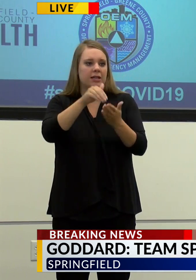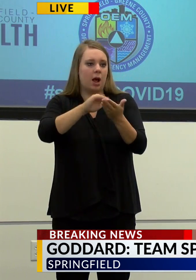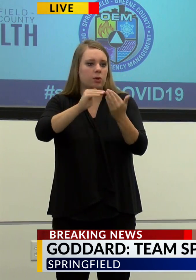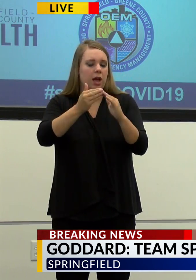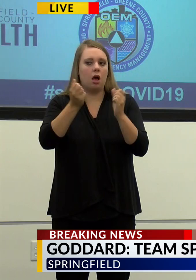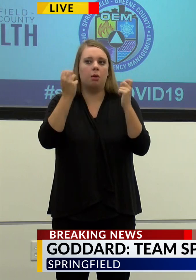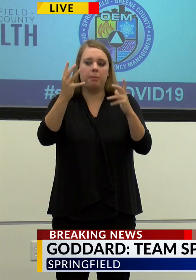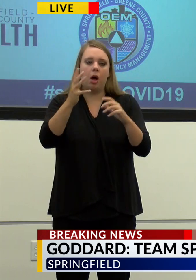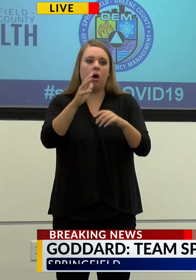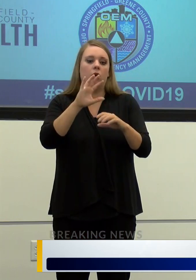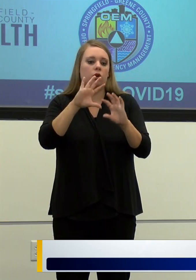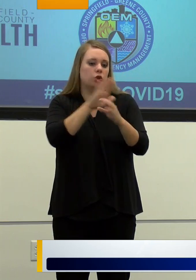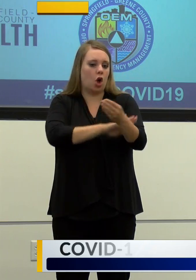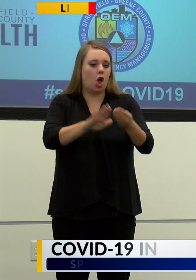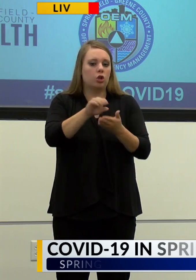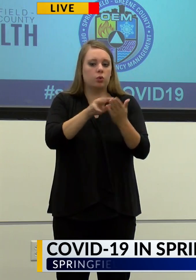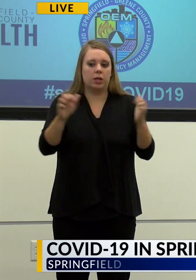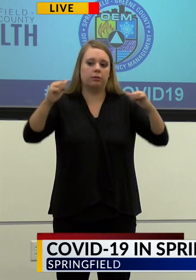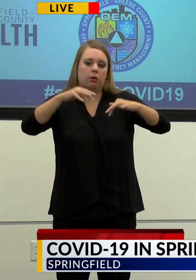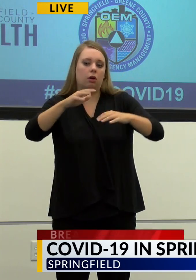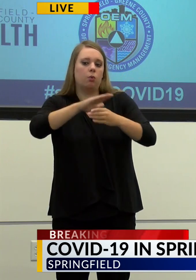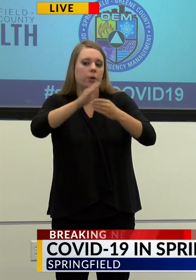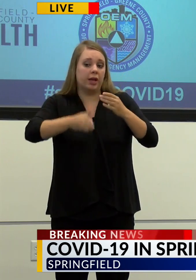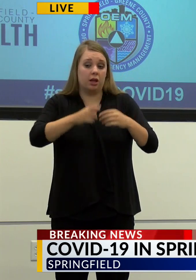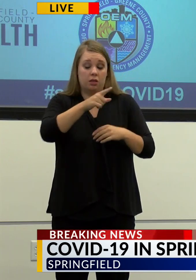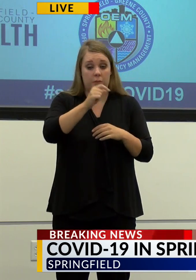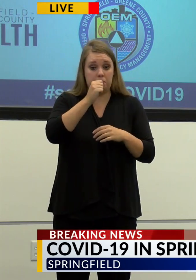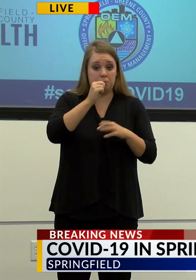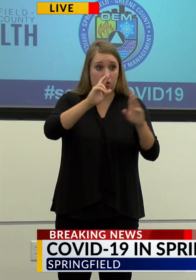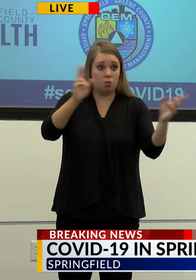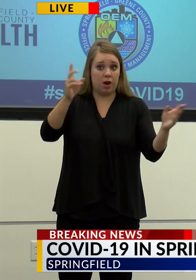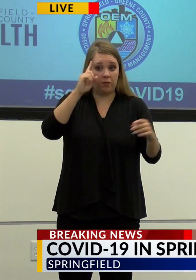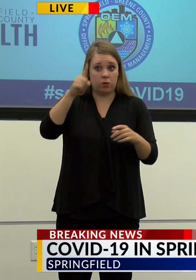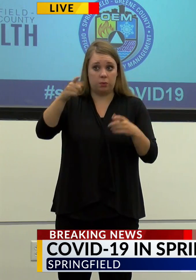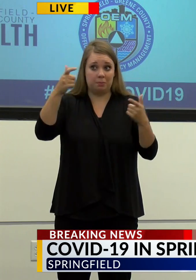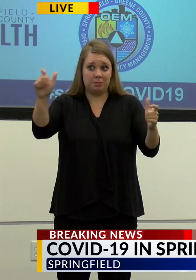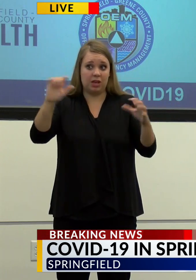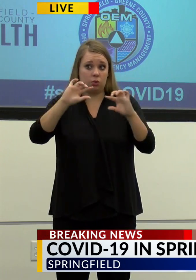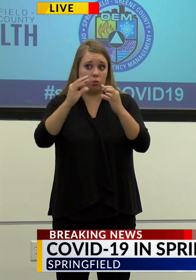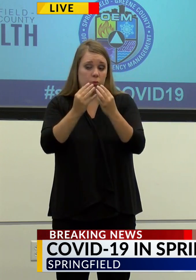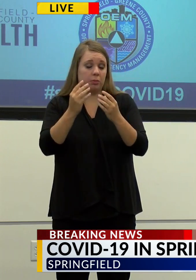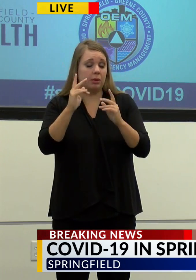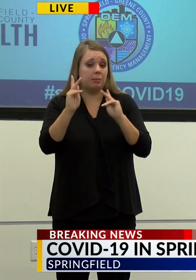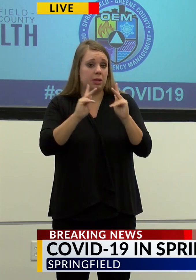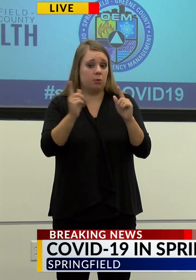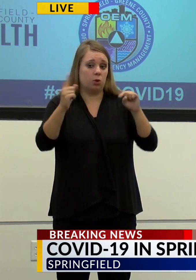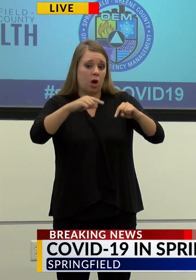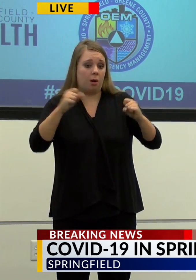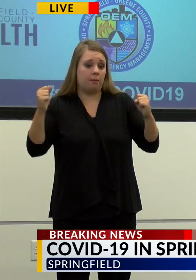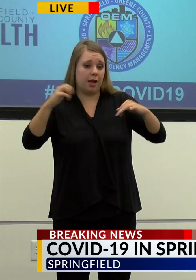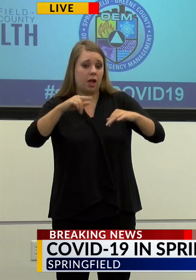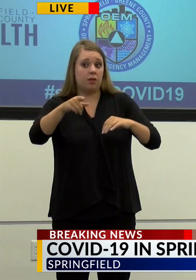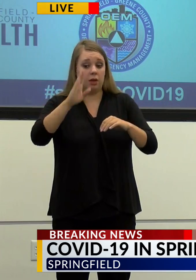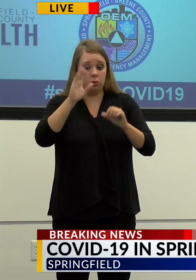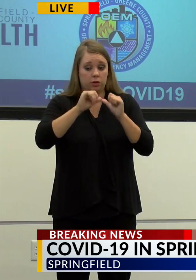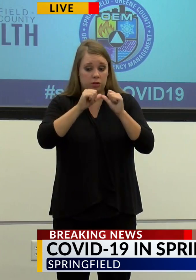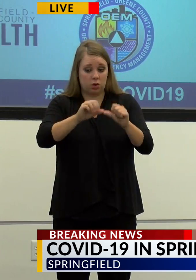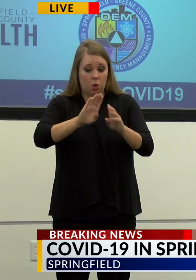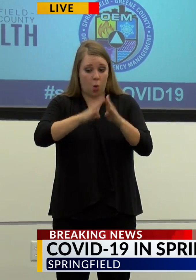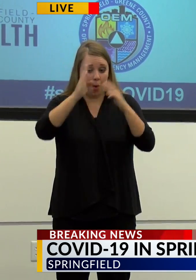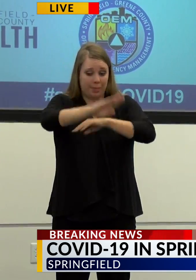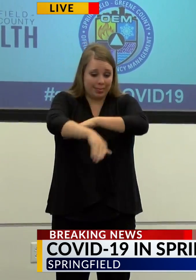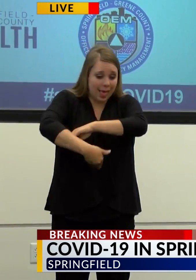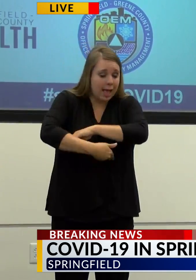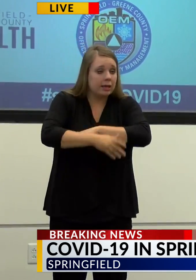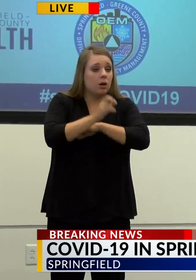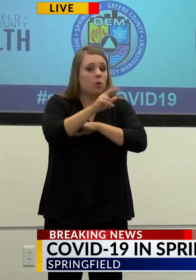congregates on weekends? Are the bars preparing for these large groups of people coming to hang out? Will they continue to stay open late or do you